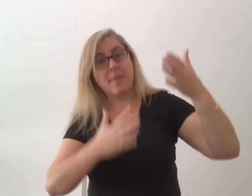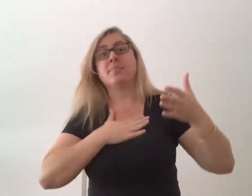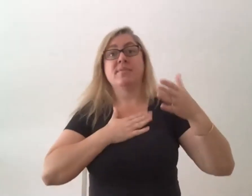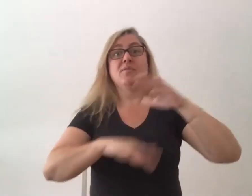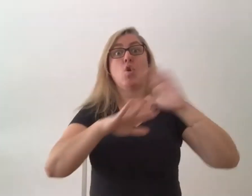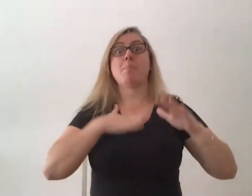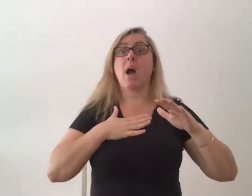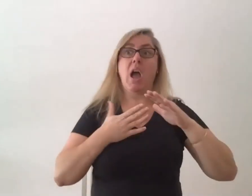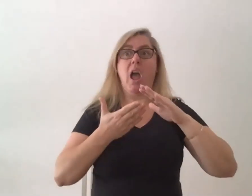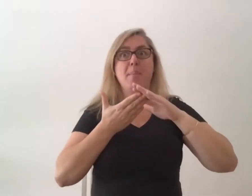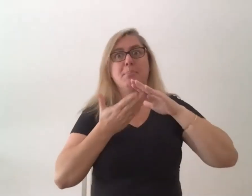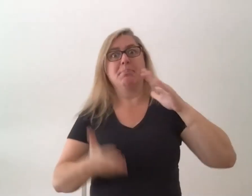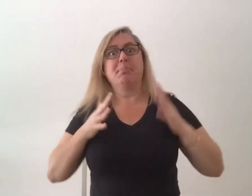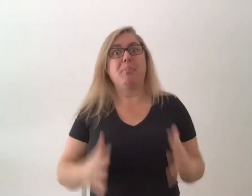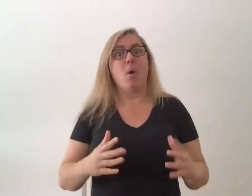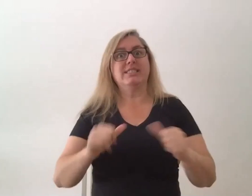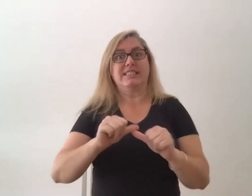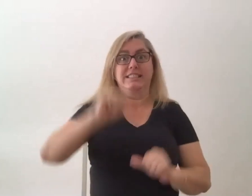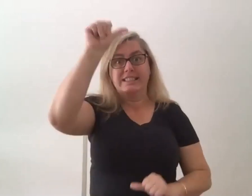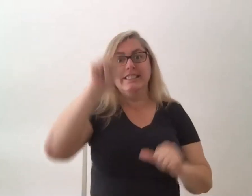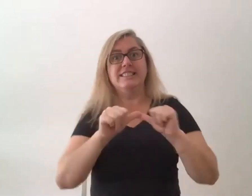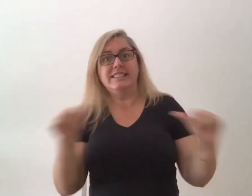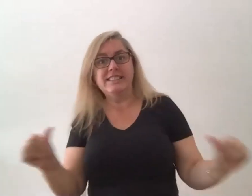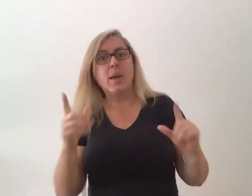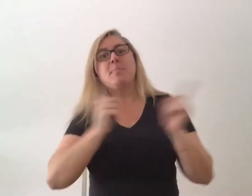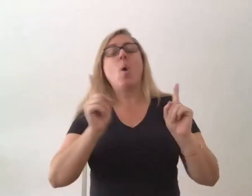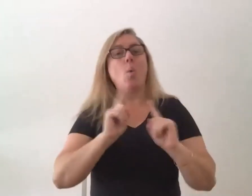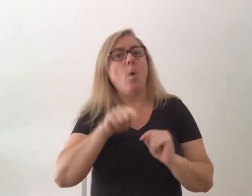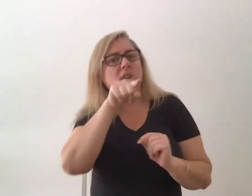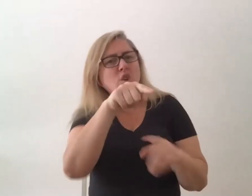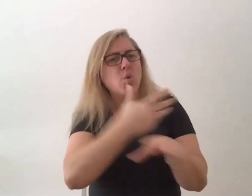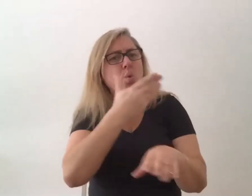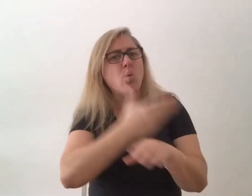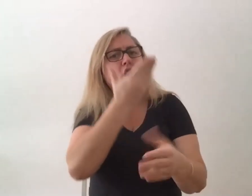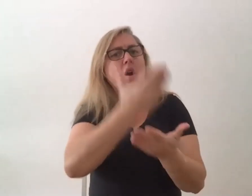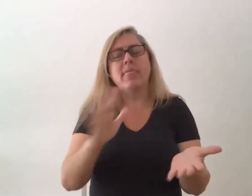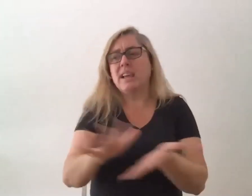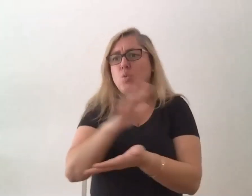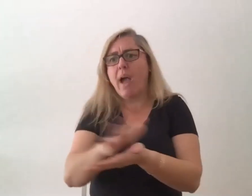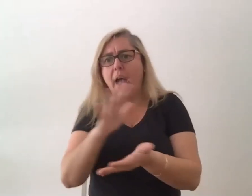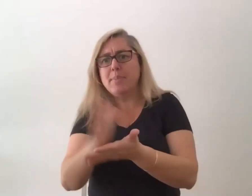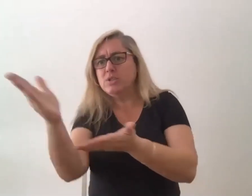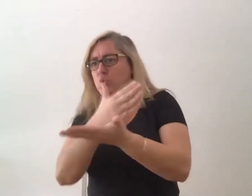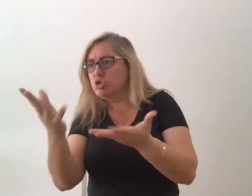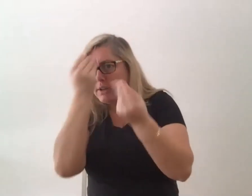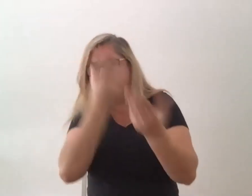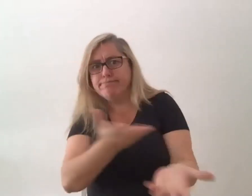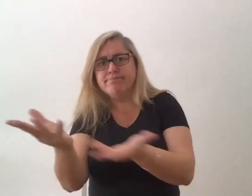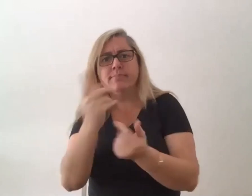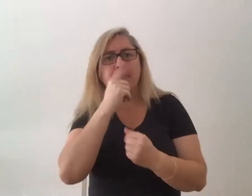what are some of the things that you might be working on at the moment that you would be happy to share? There's actually